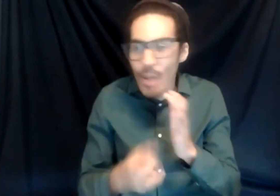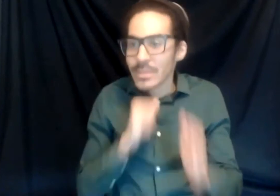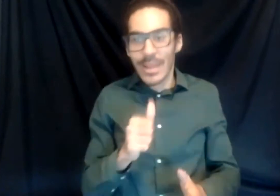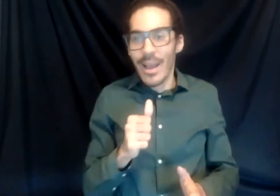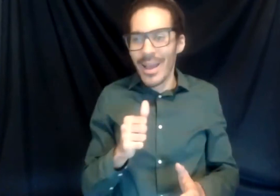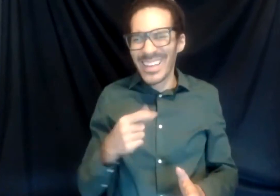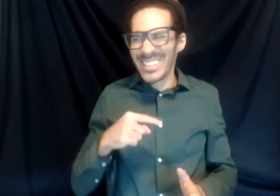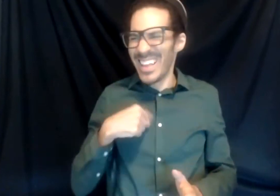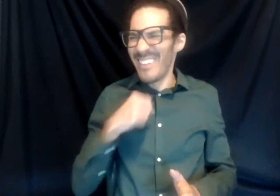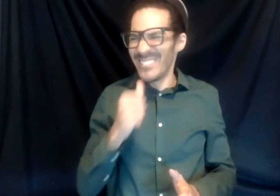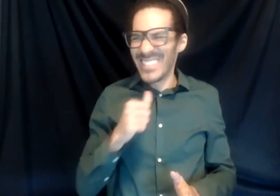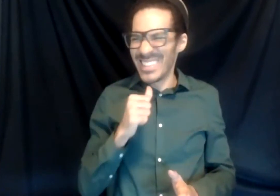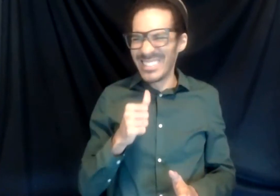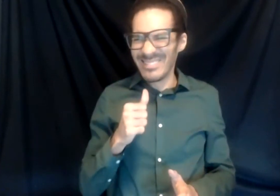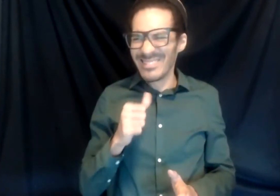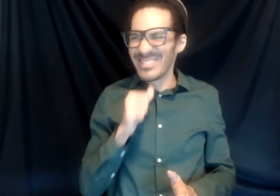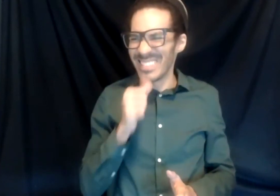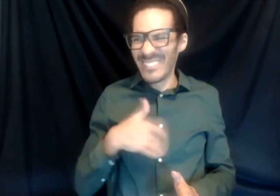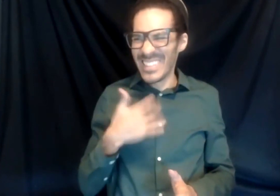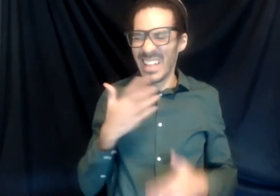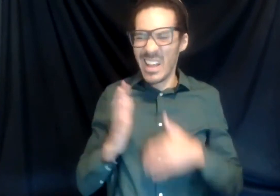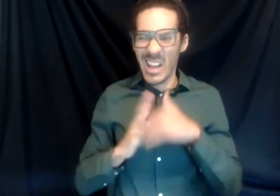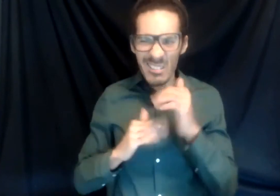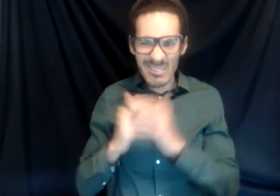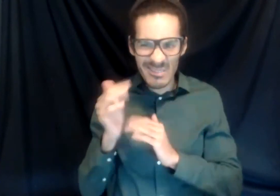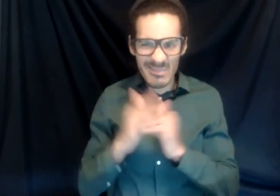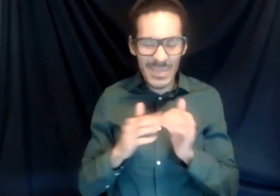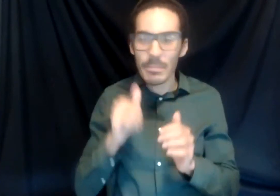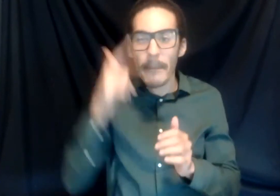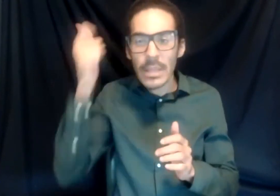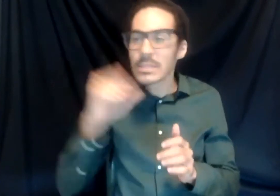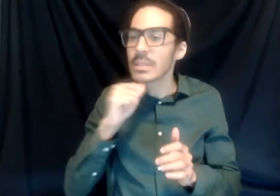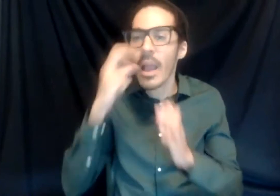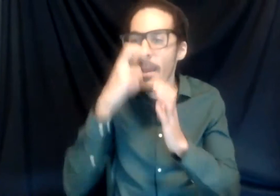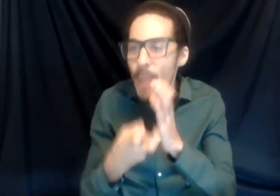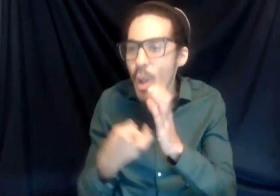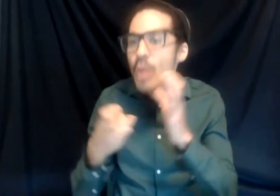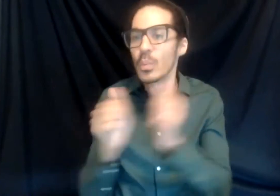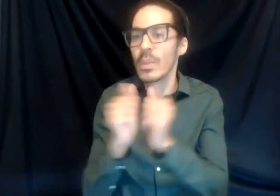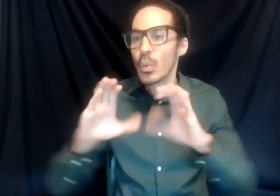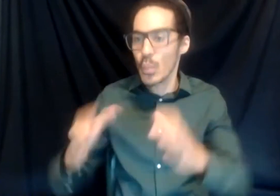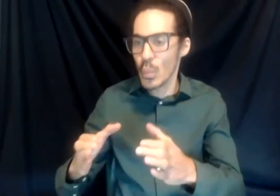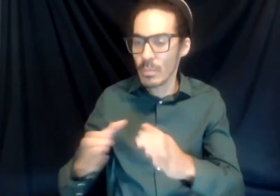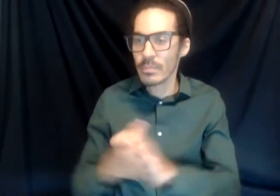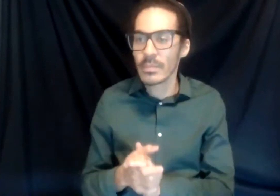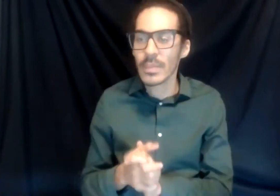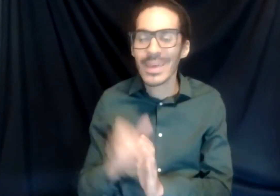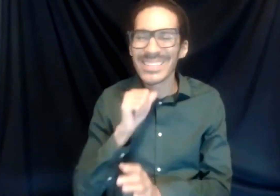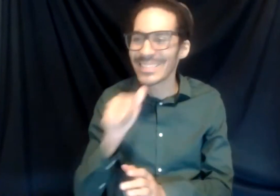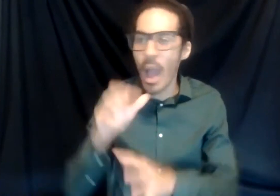comfortable. Or you're not really like because the group is bad, but because you're not used to the norm of people who don't, who can